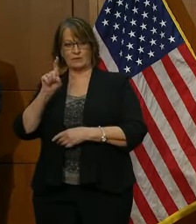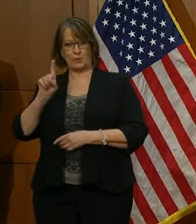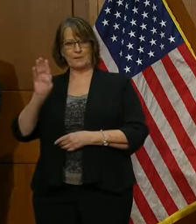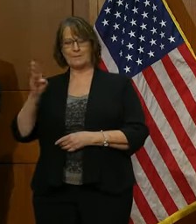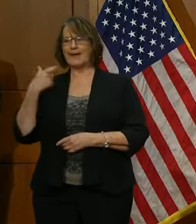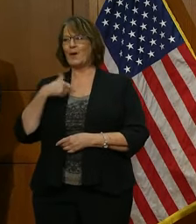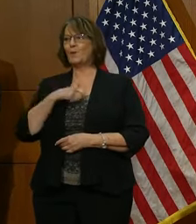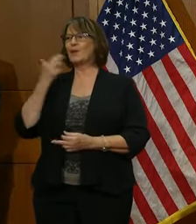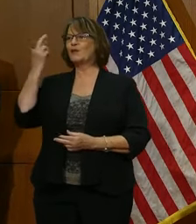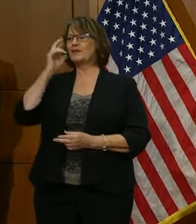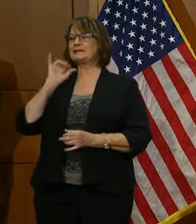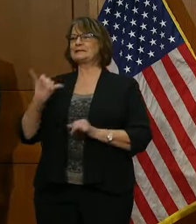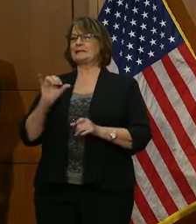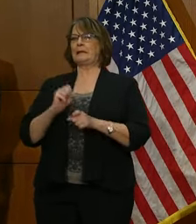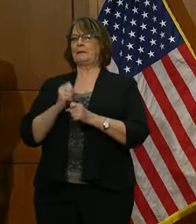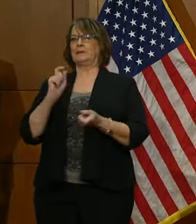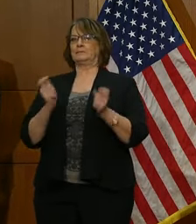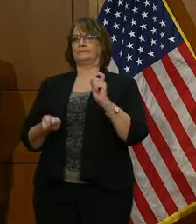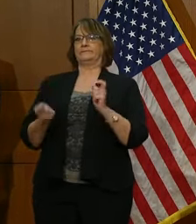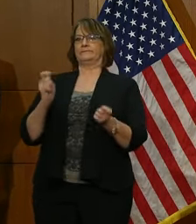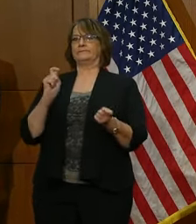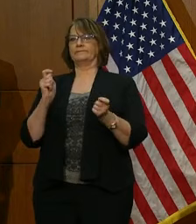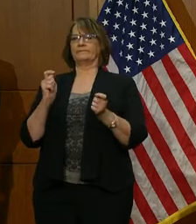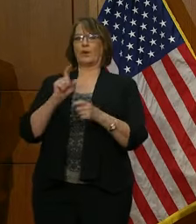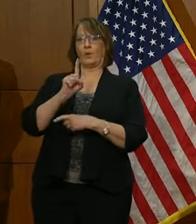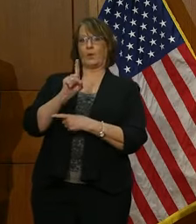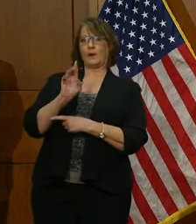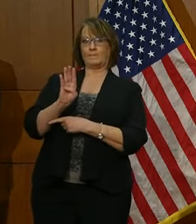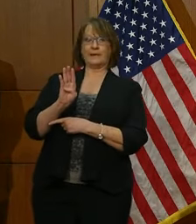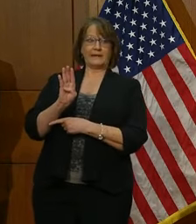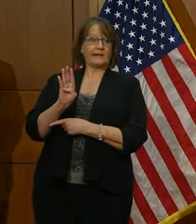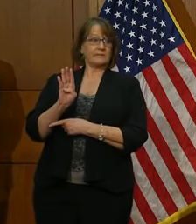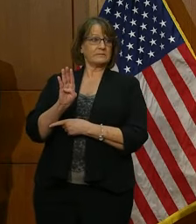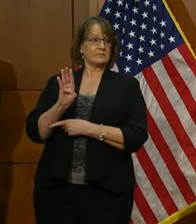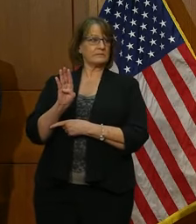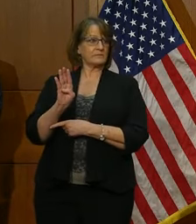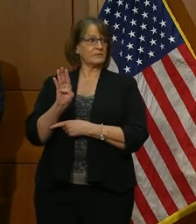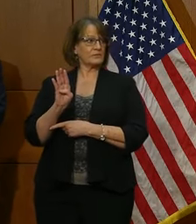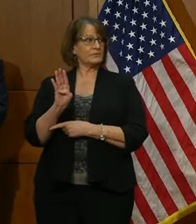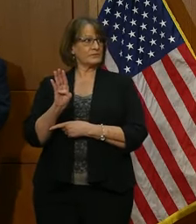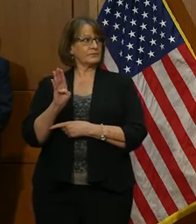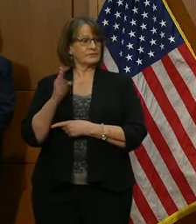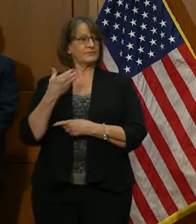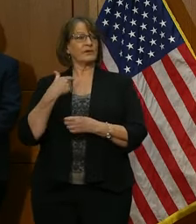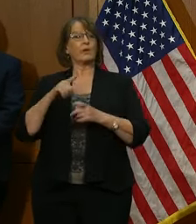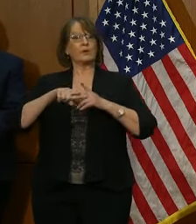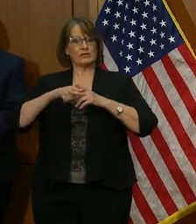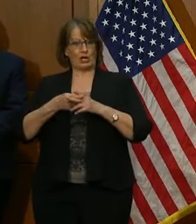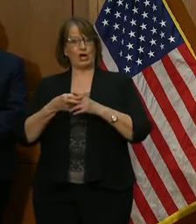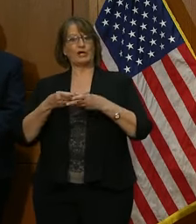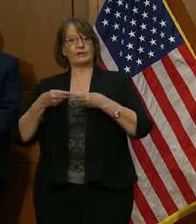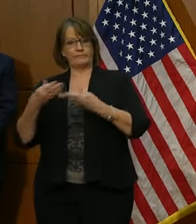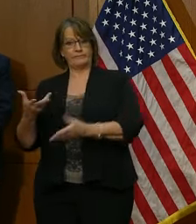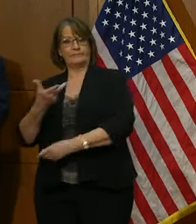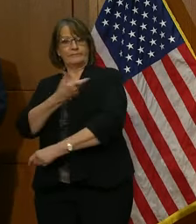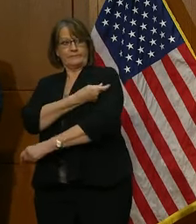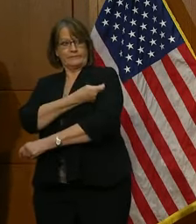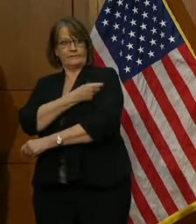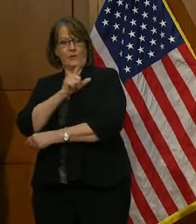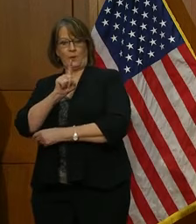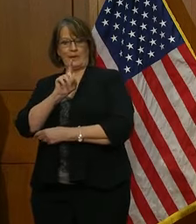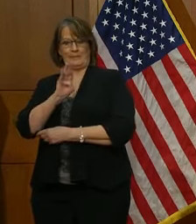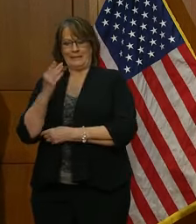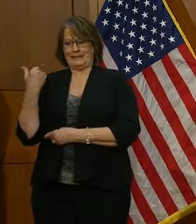and we've made some modifications, and so 1B was, we went into 1B actually on Monday